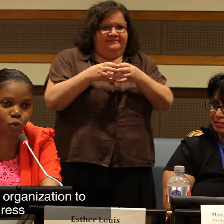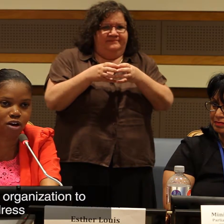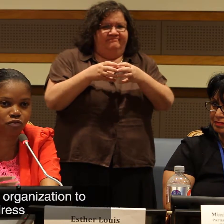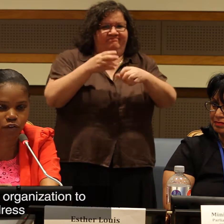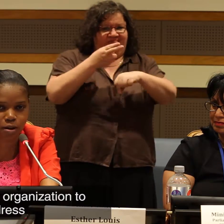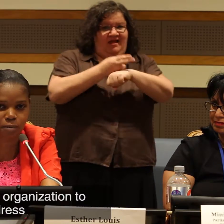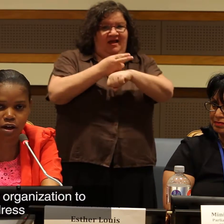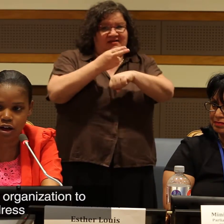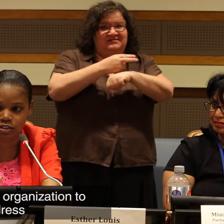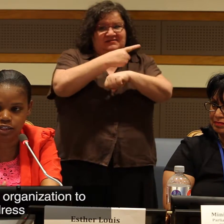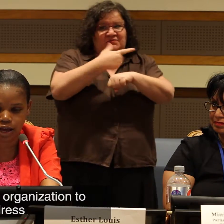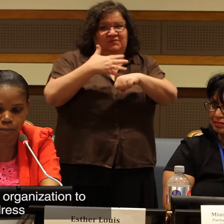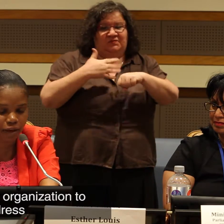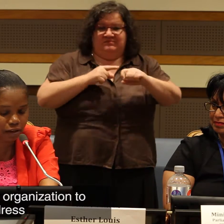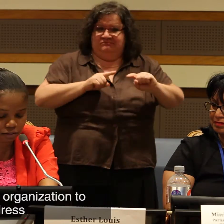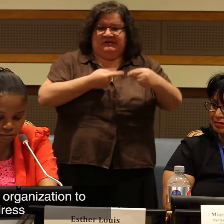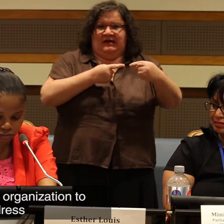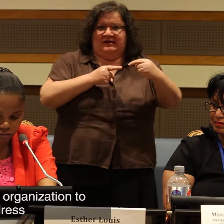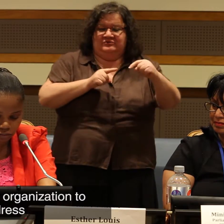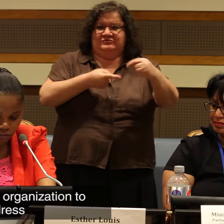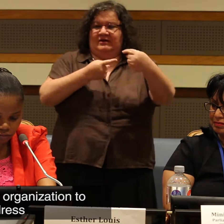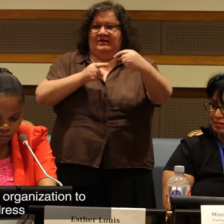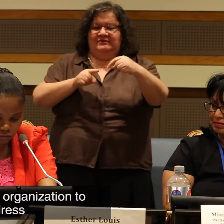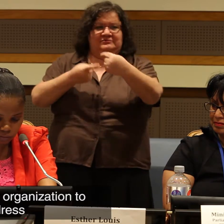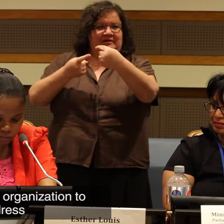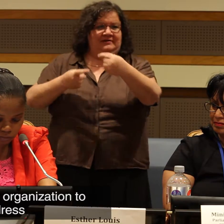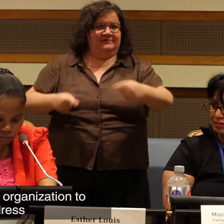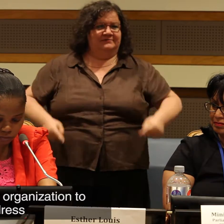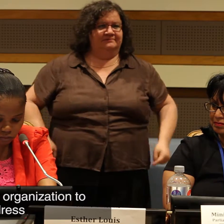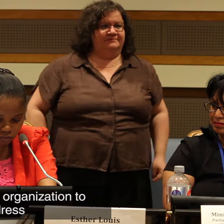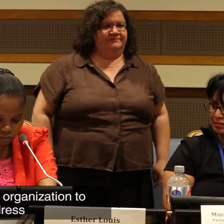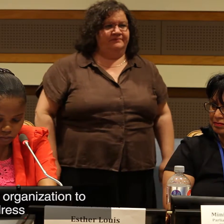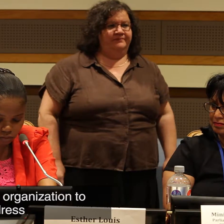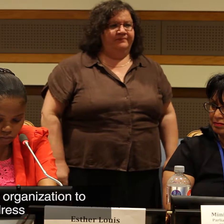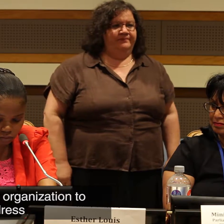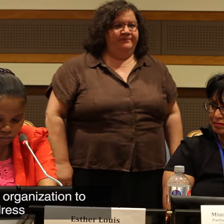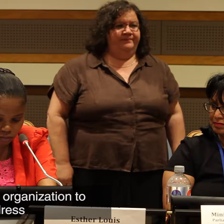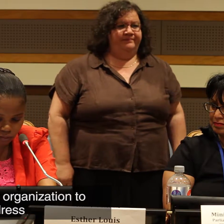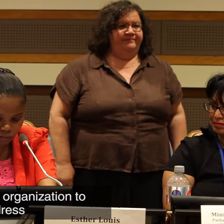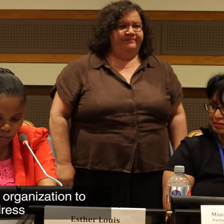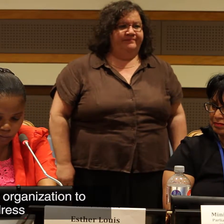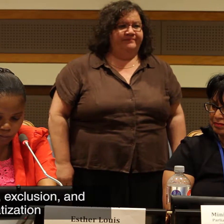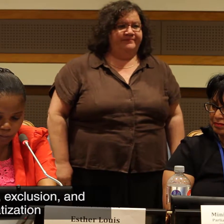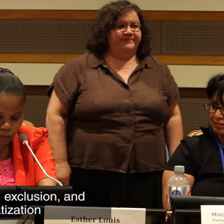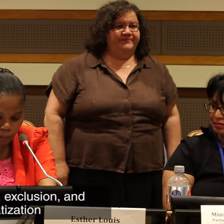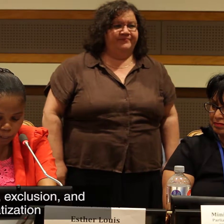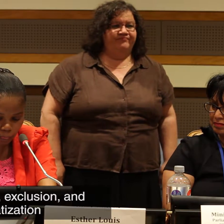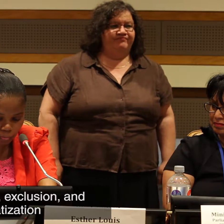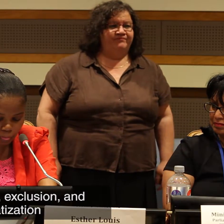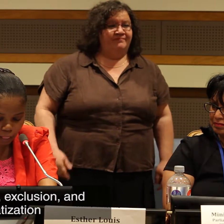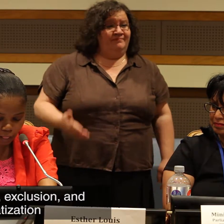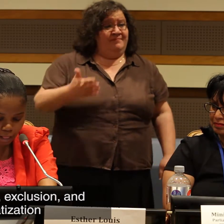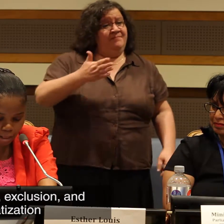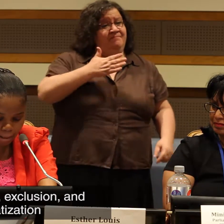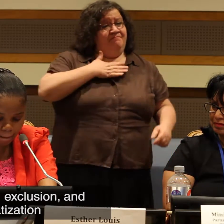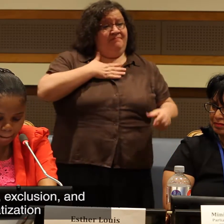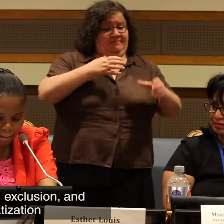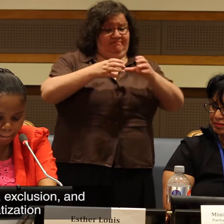violations douas femmes handicapées? In order for my organization to address discrimination,